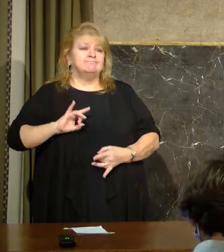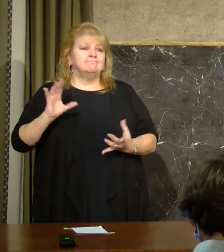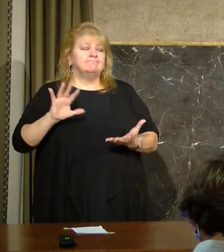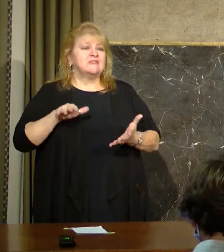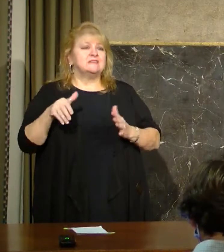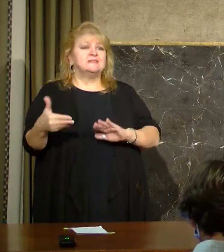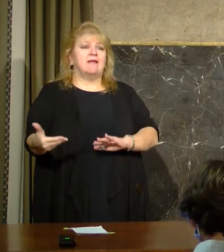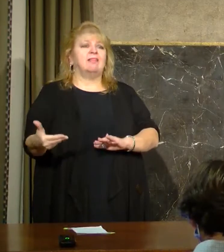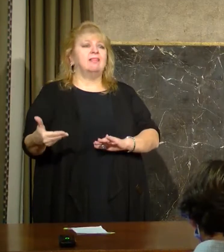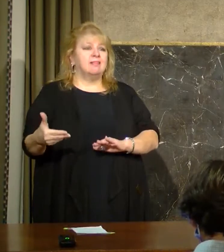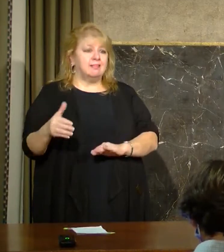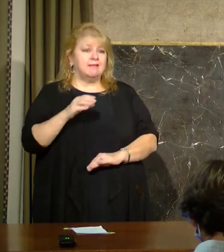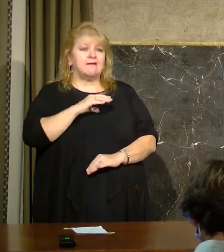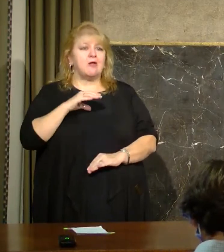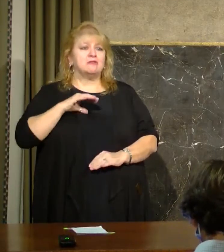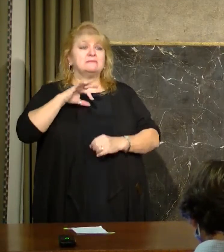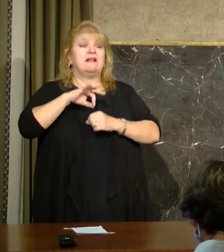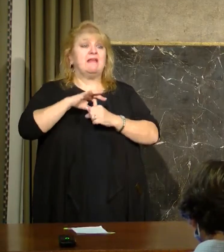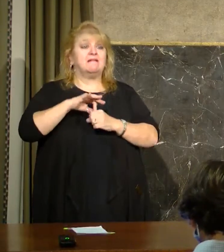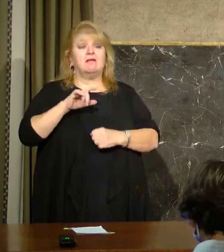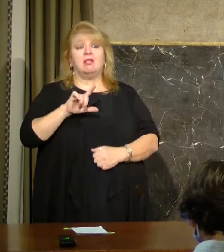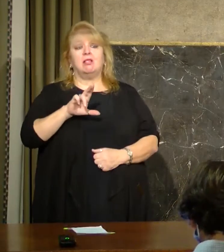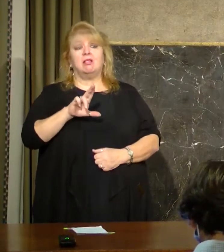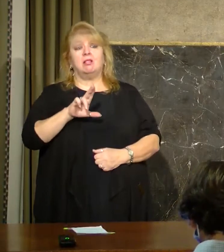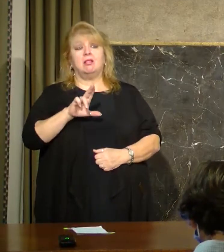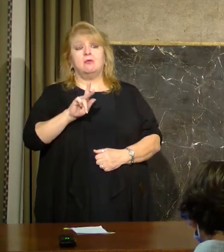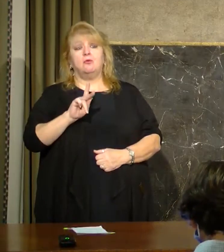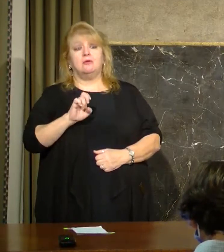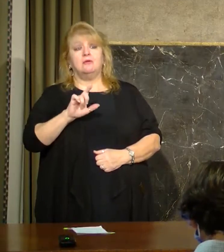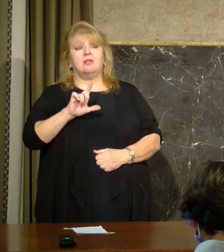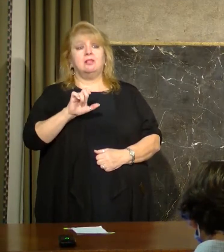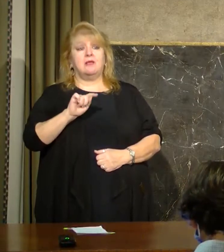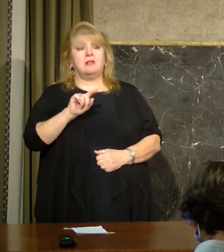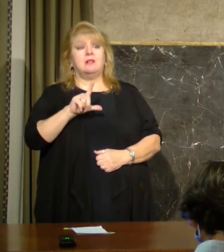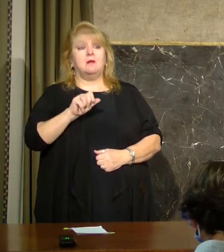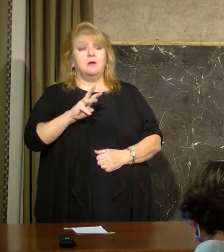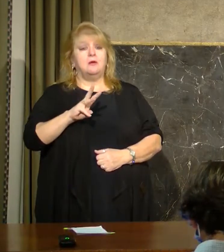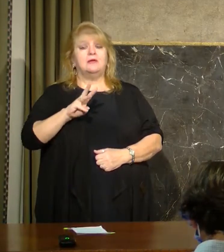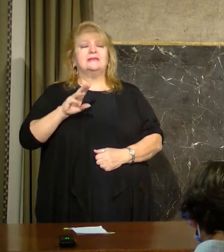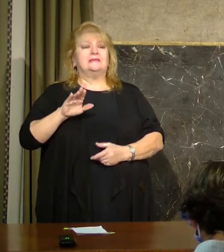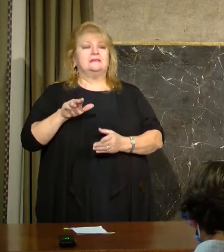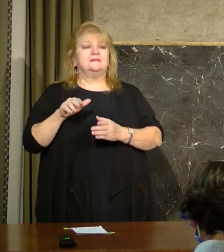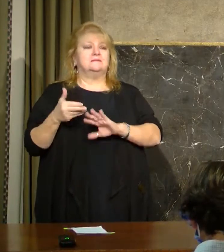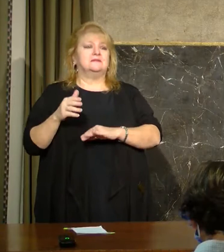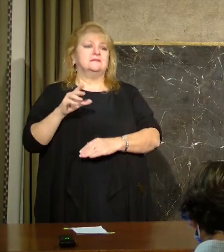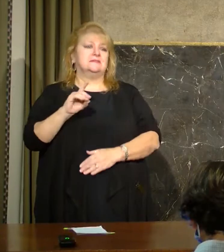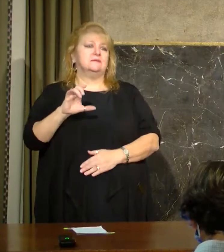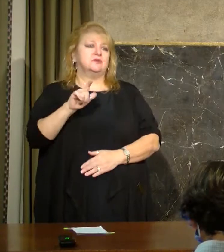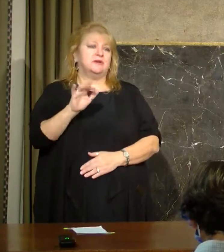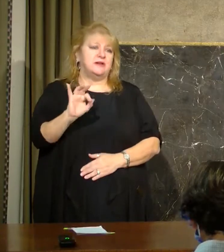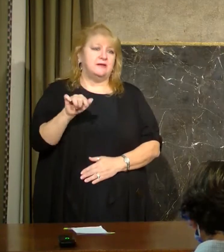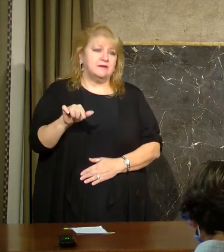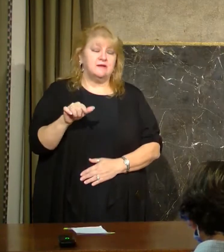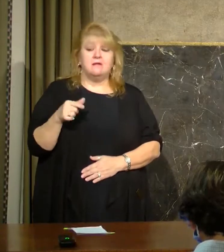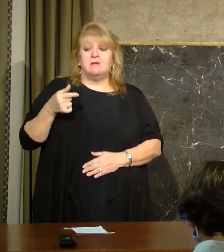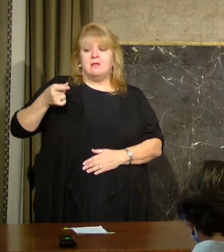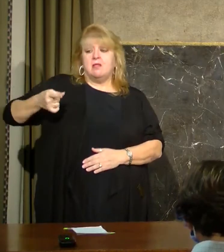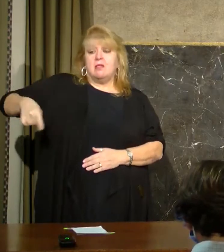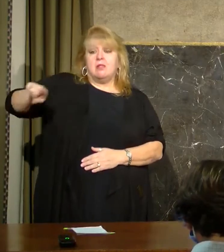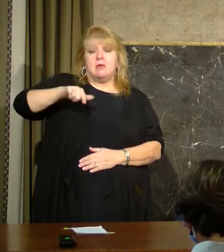of Congressman-elect Luke Letlow on December the 29th. The qualifying for those offices,